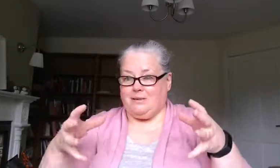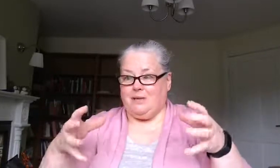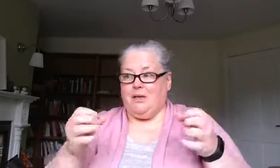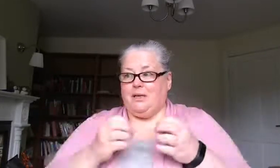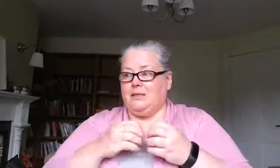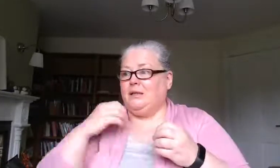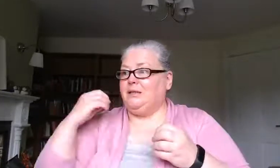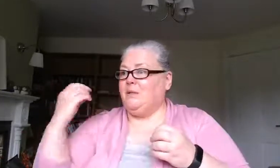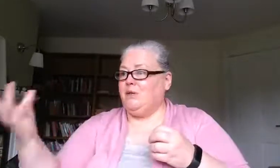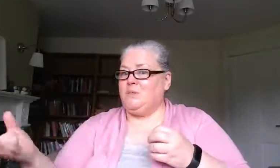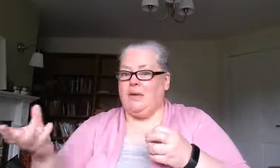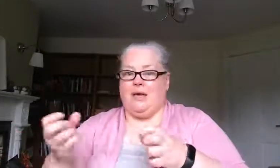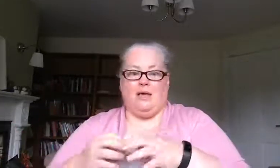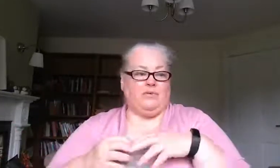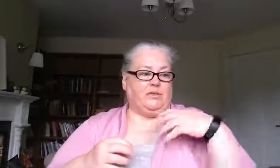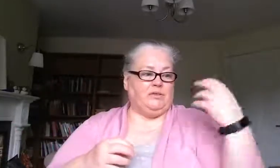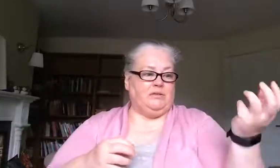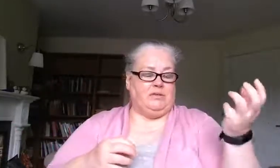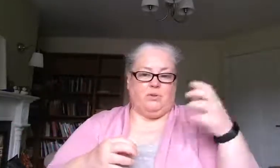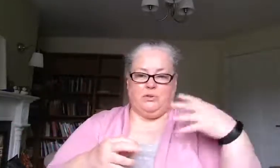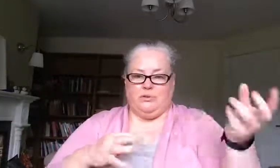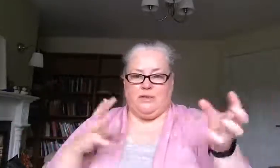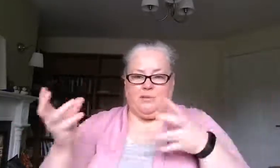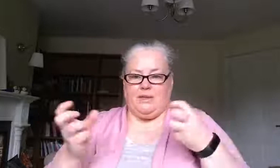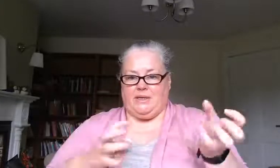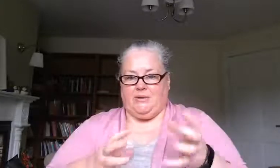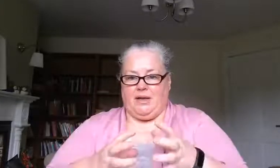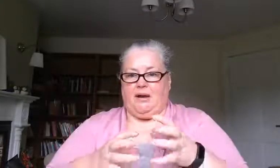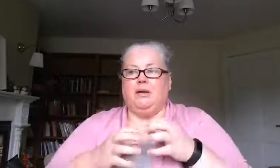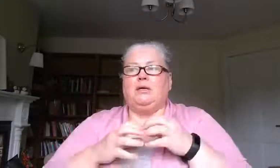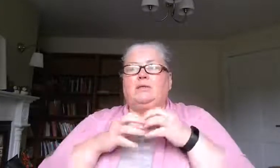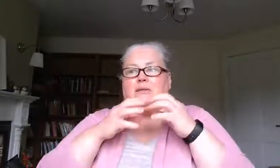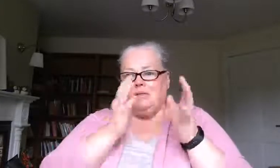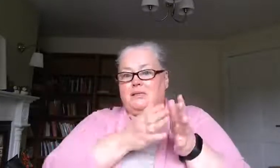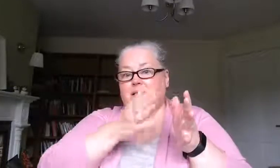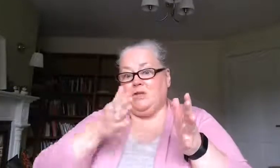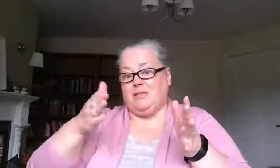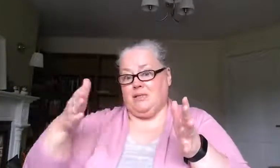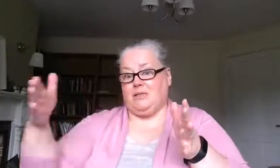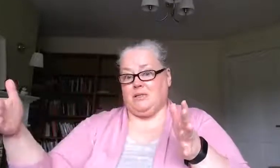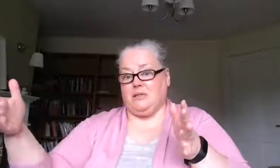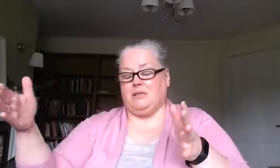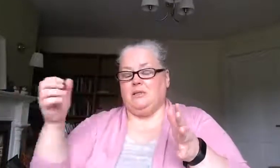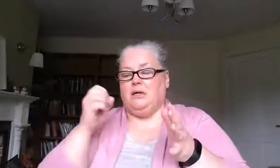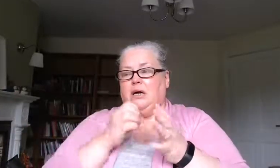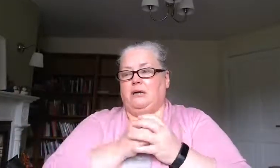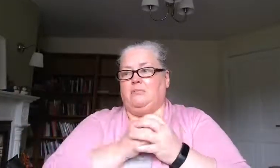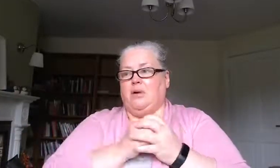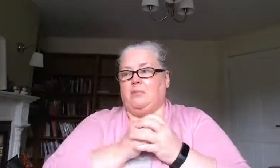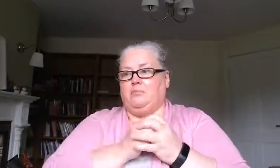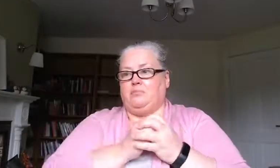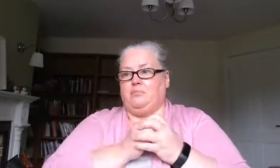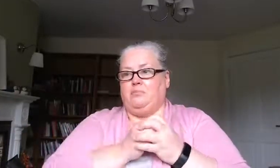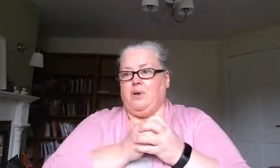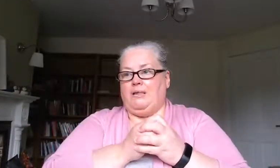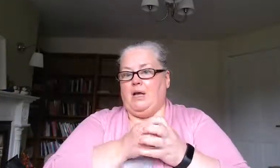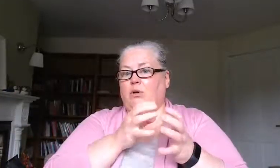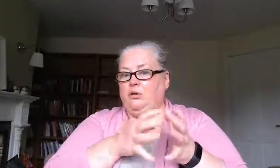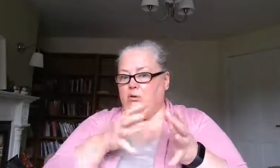it's not that they misbehave or they do you know do a little bit here and there this is consistent um and they will look